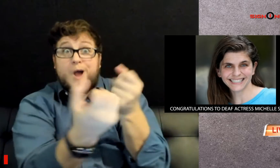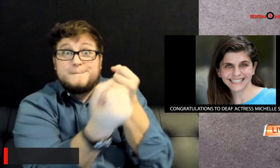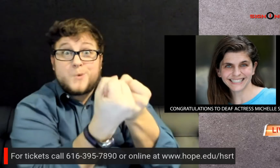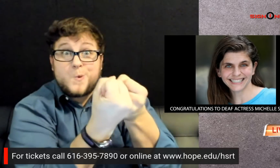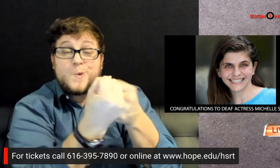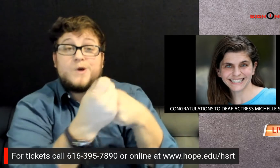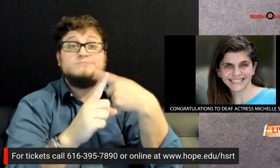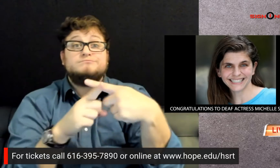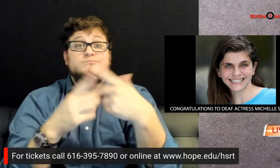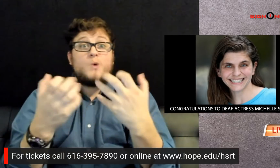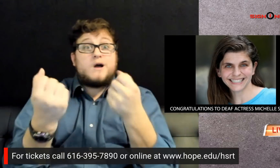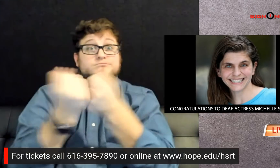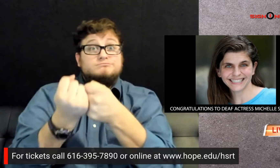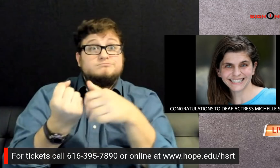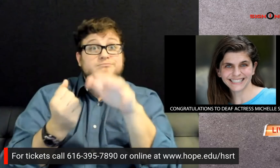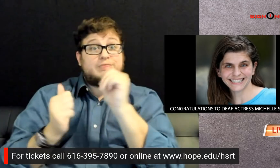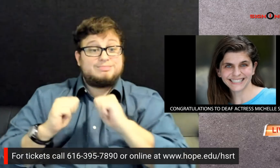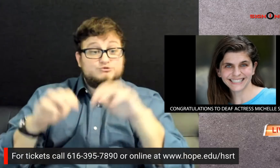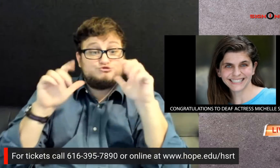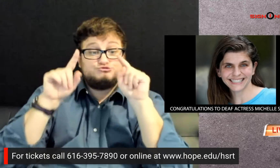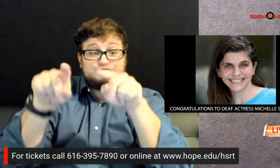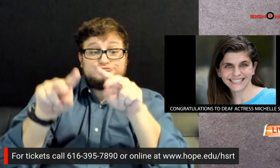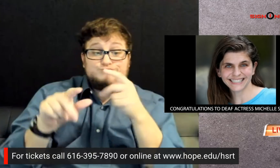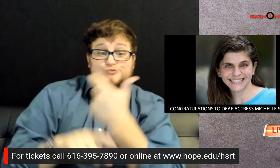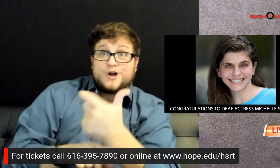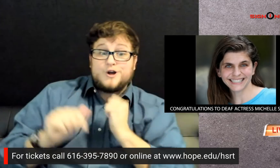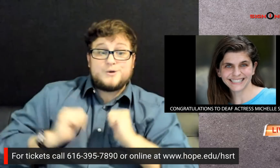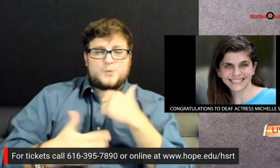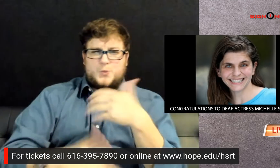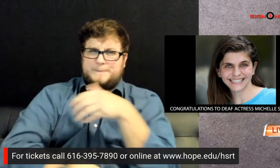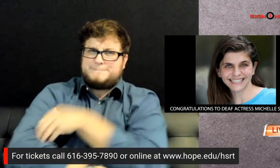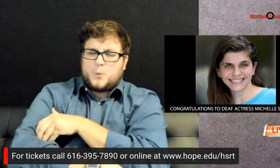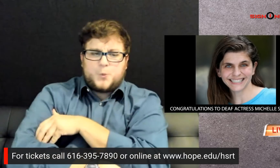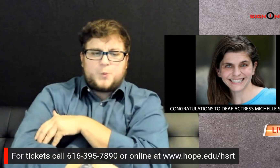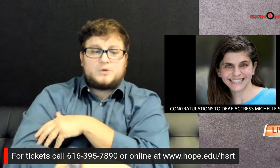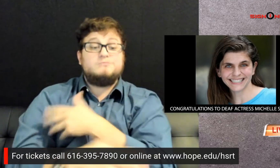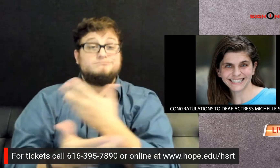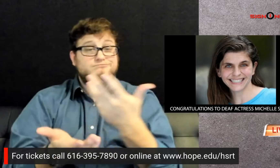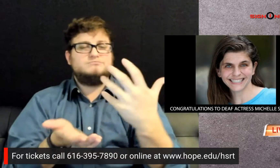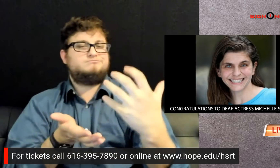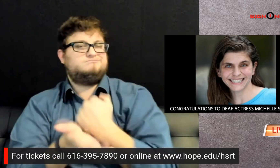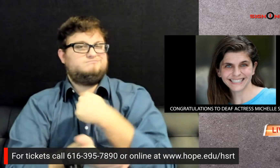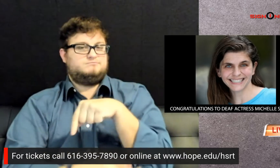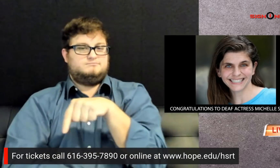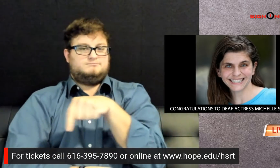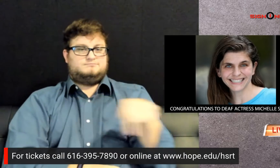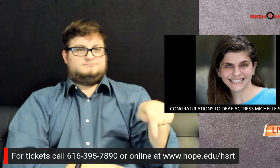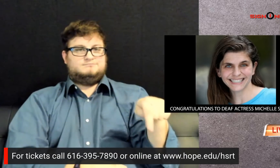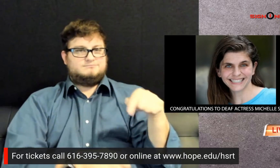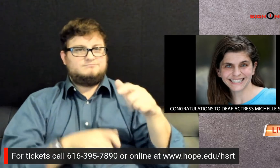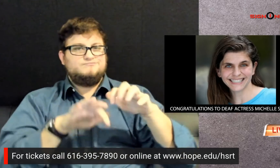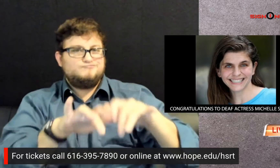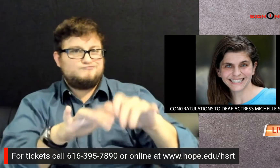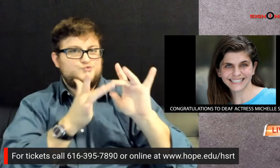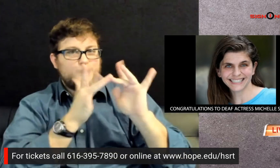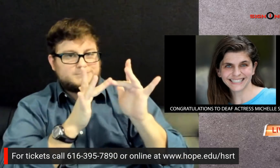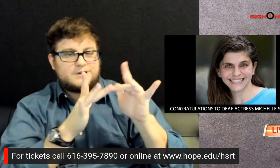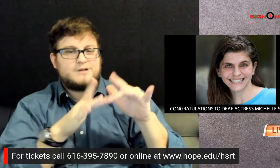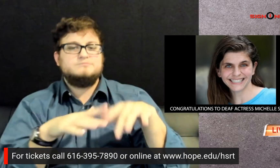and want to support this talented actress and this powerful play, here is the website for the